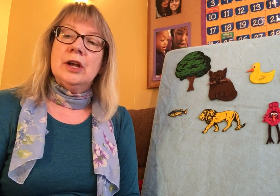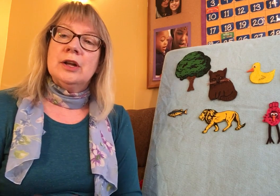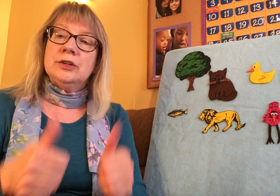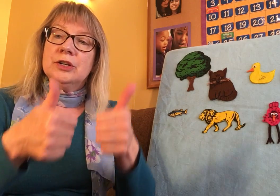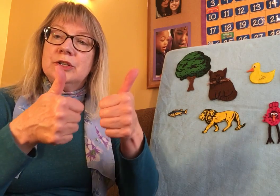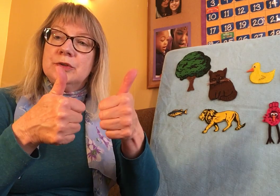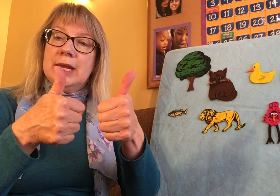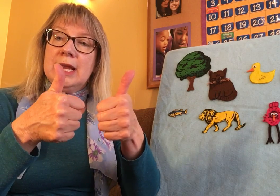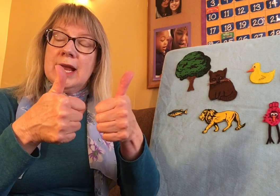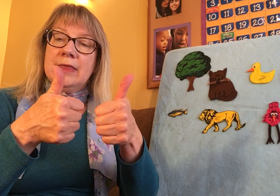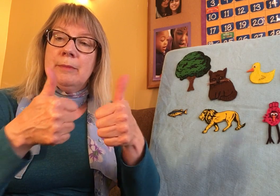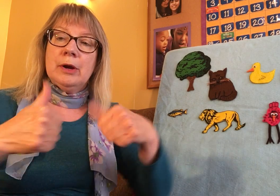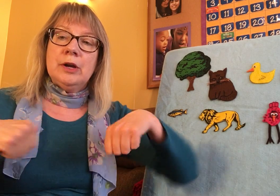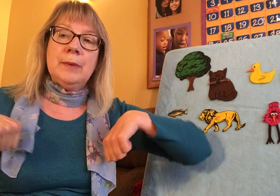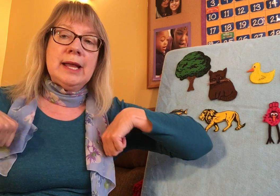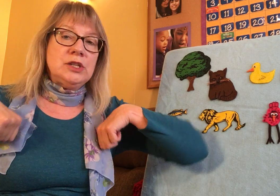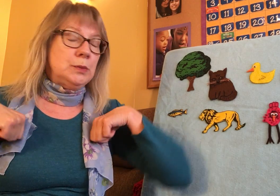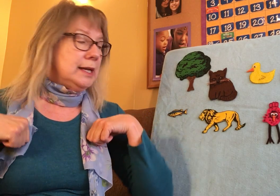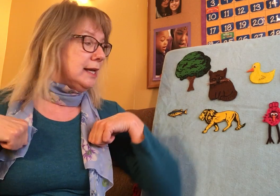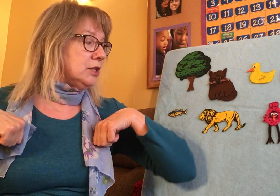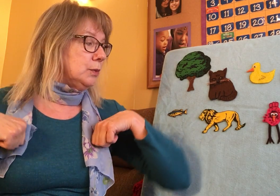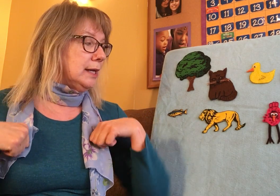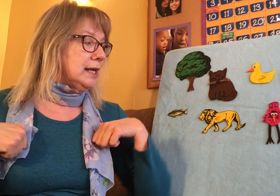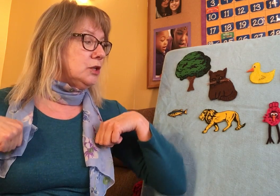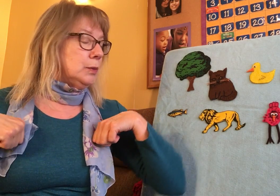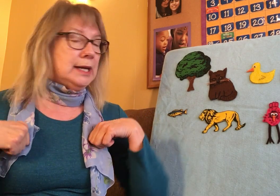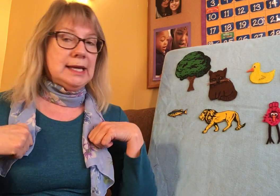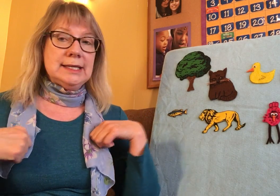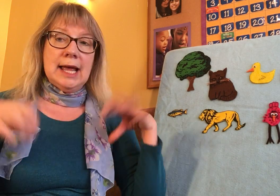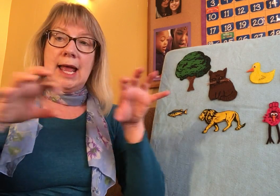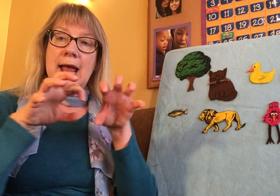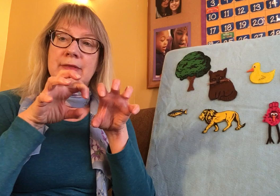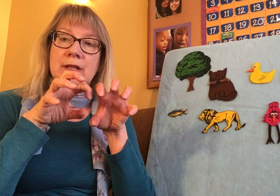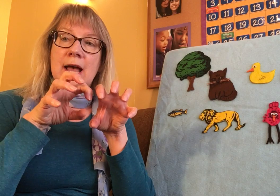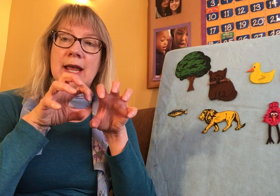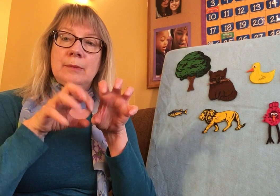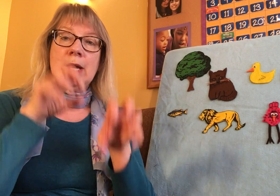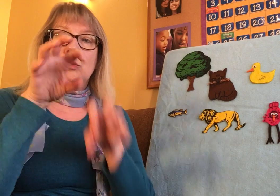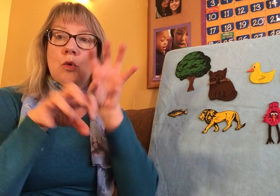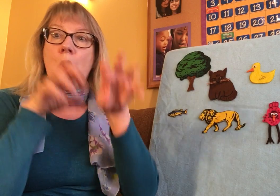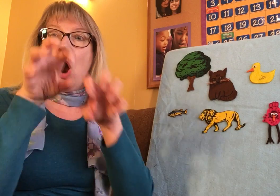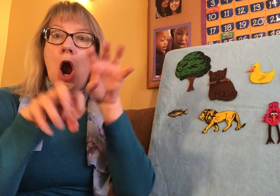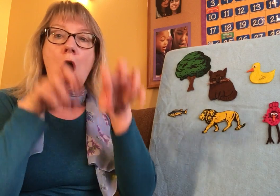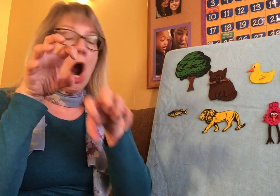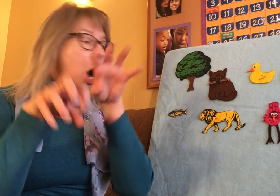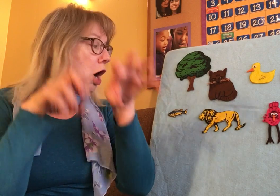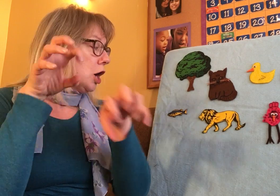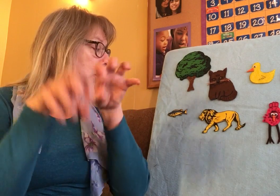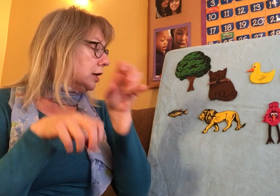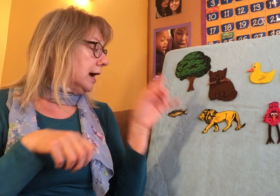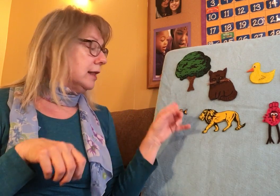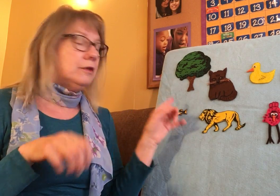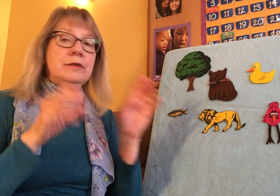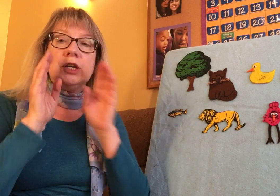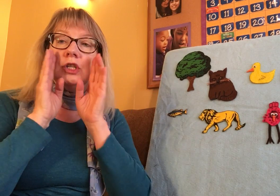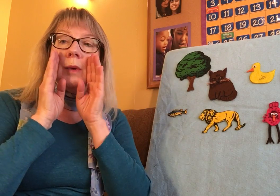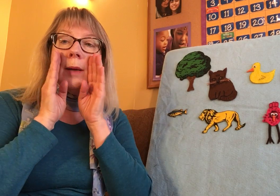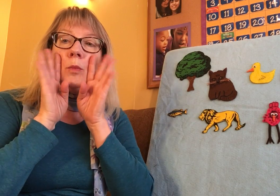yonder tree. And the bird went tweet, tweet, tweet. And the lion went roar. And the fish went